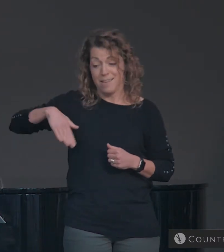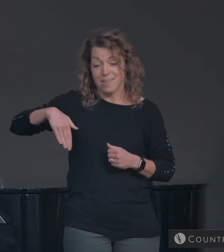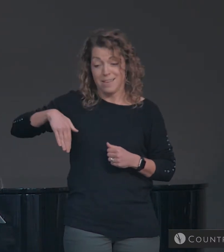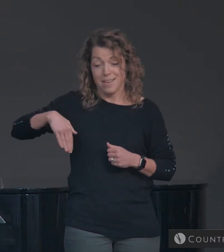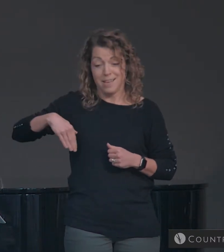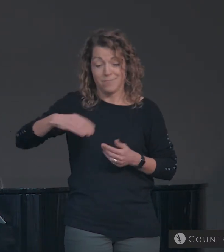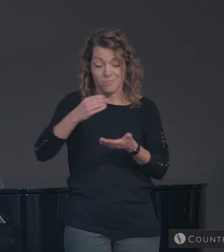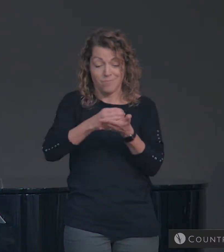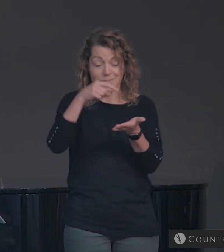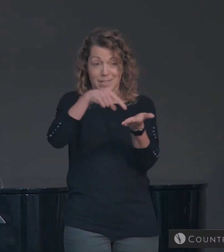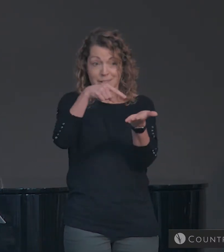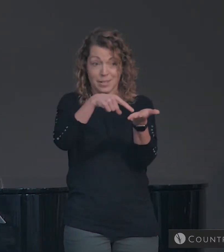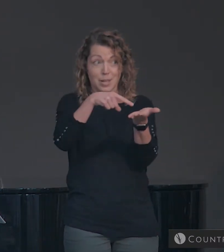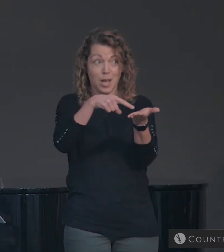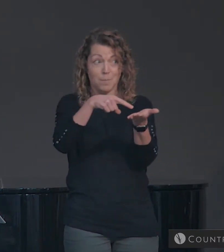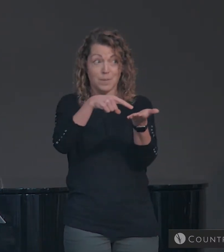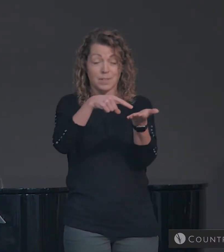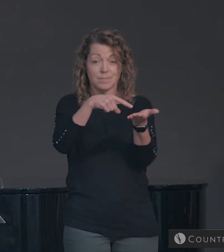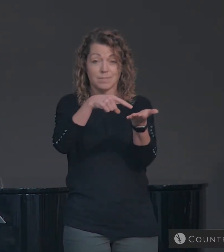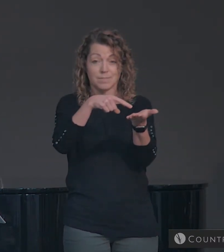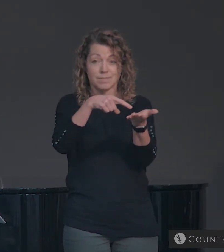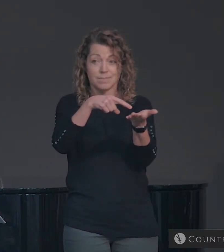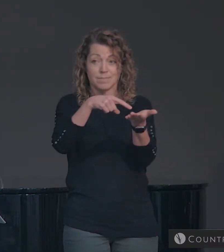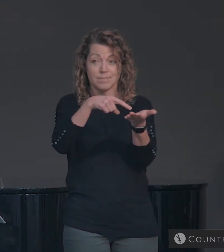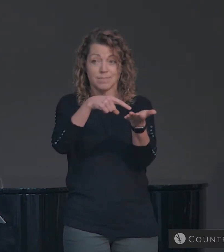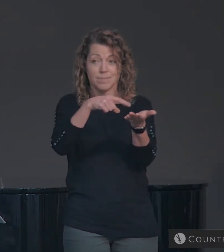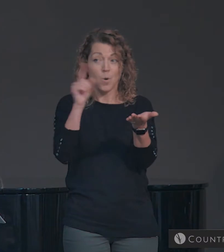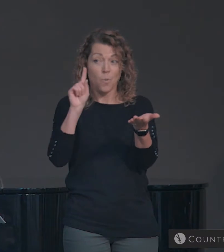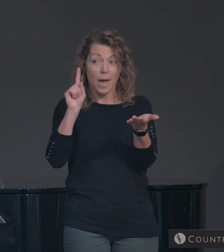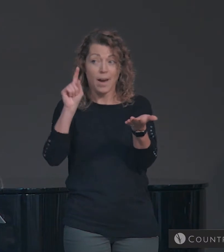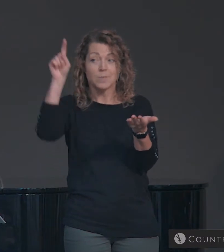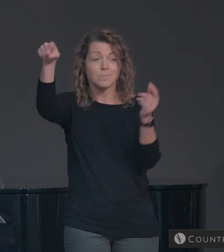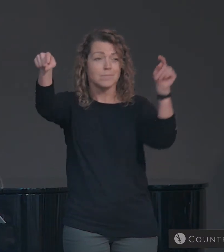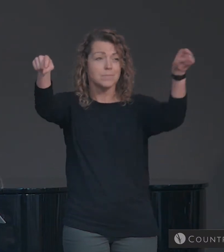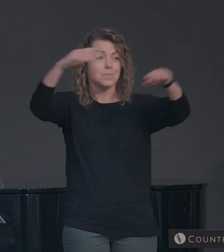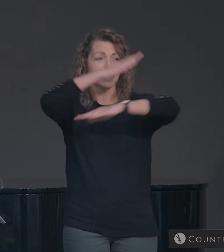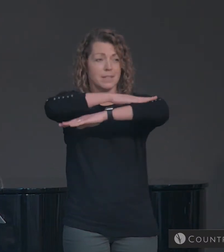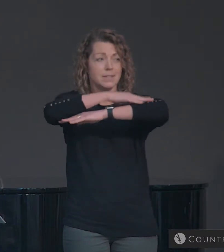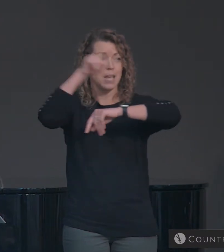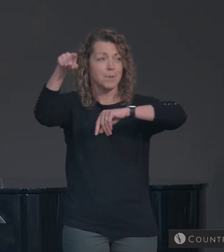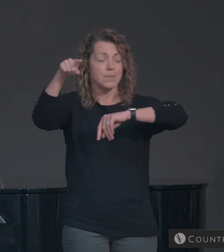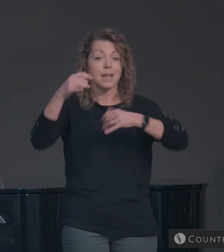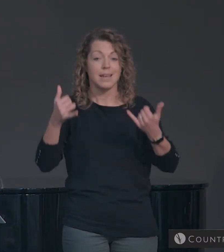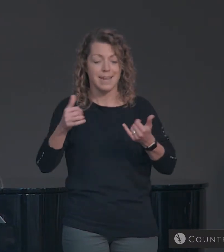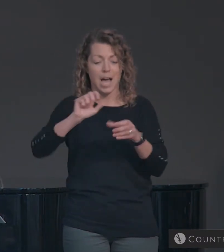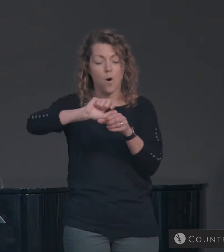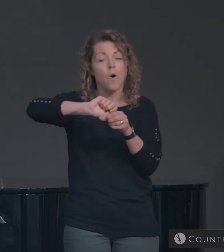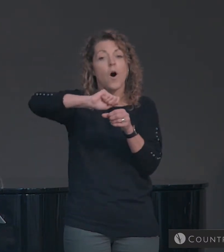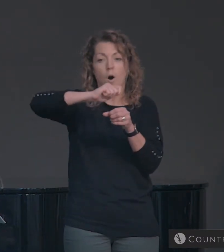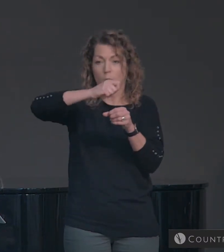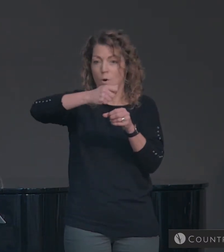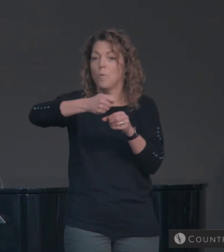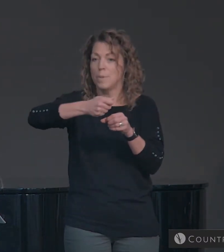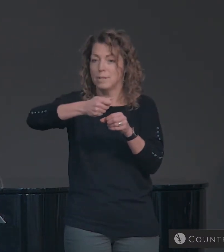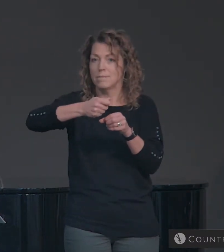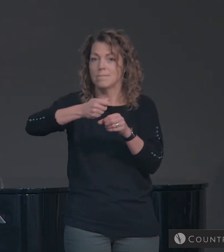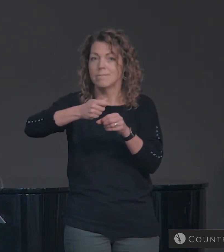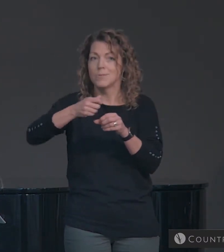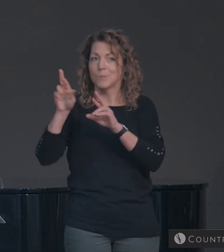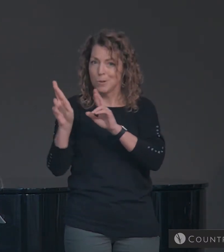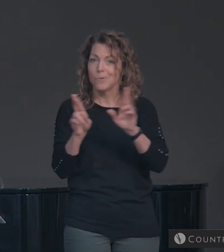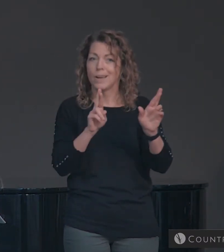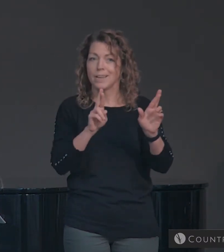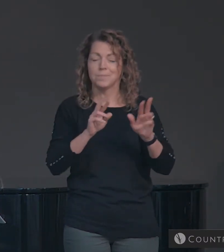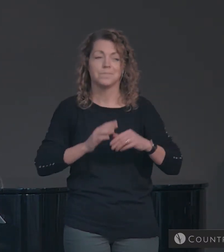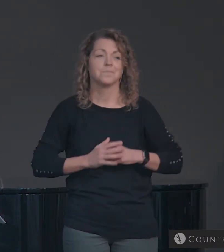community elements You're welcome to do that right now We'll go ahead and peel off the tops So that we can be ready